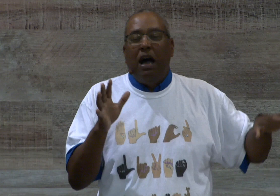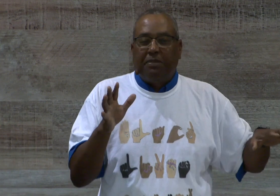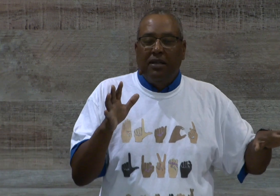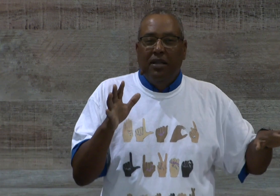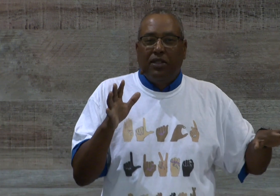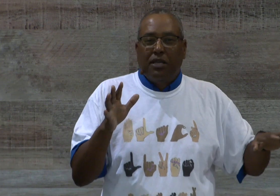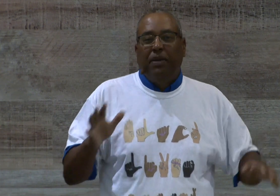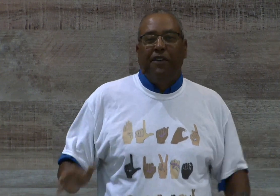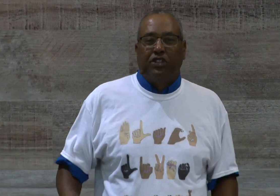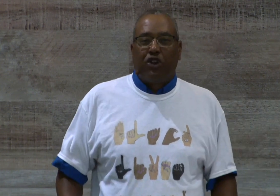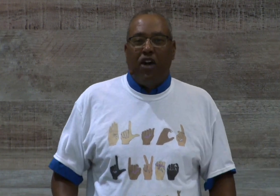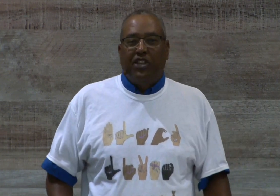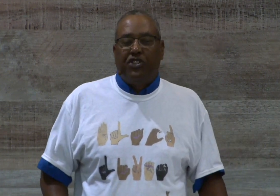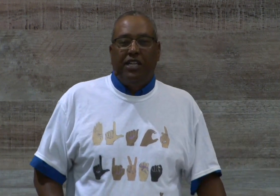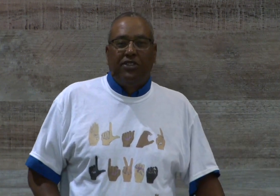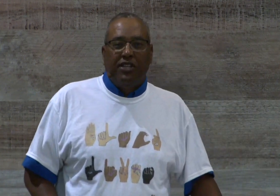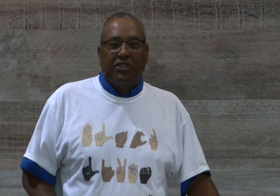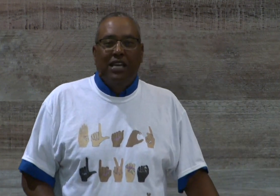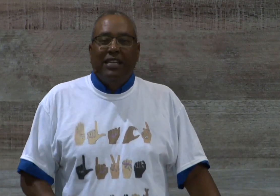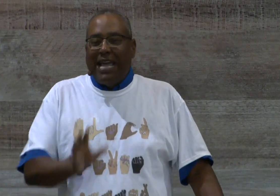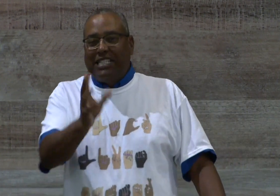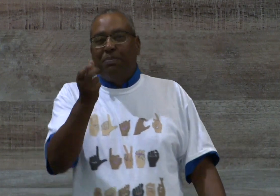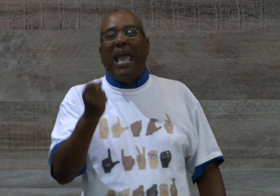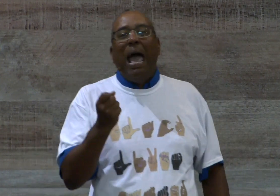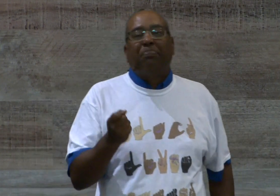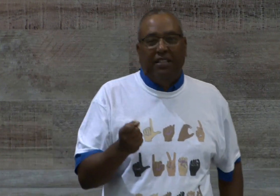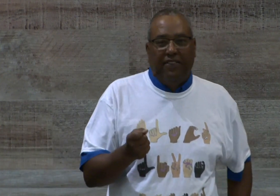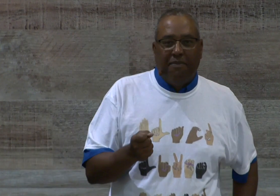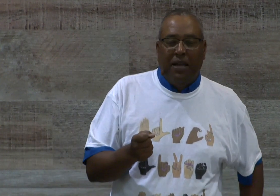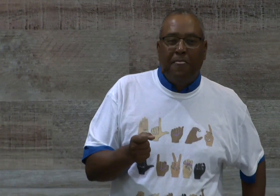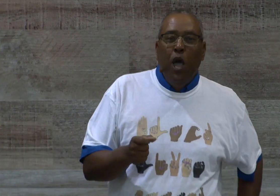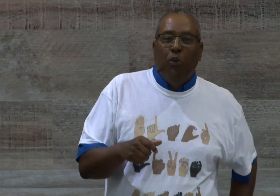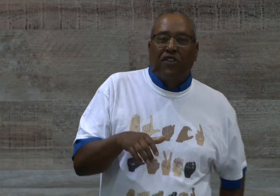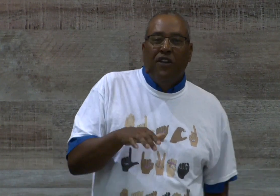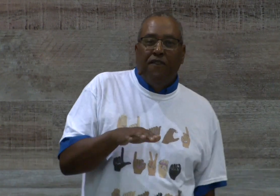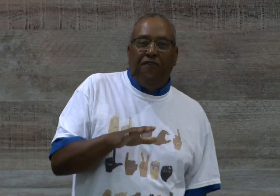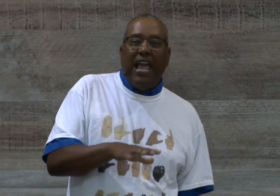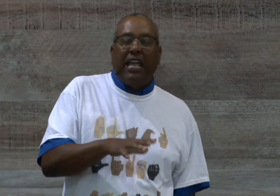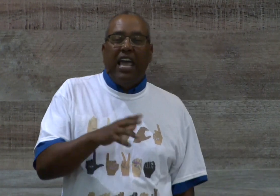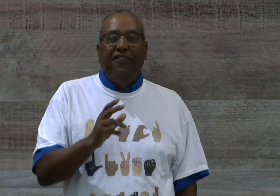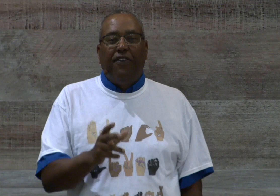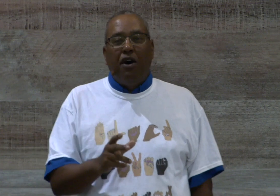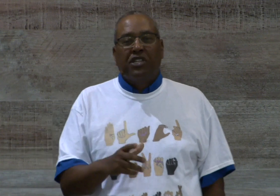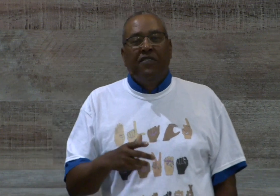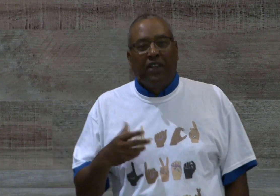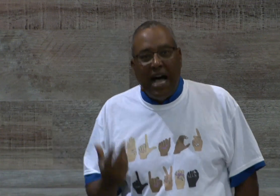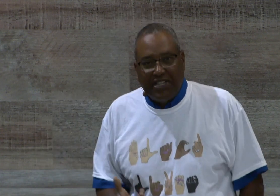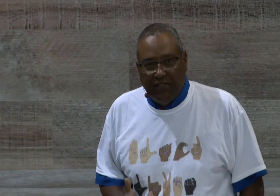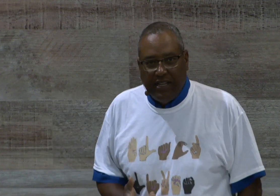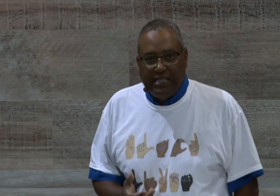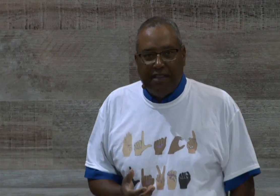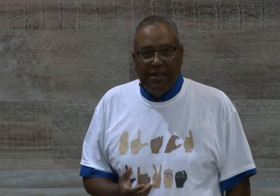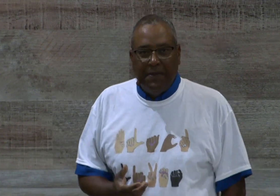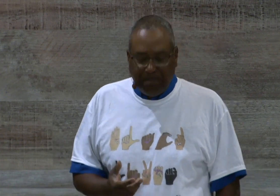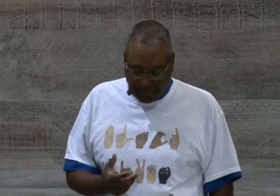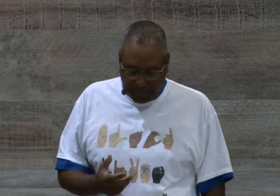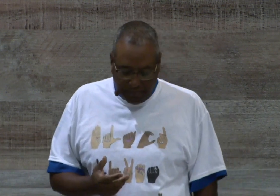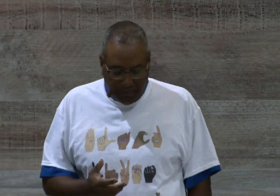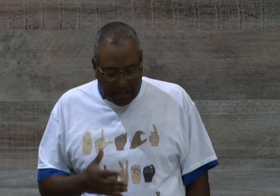the believers in Christ Jesus. Takes them captive, amen, with fake and false philosophies, amen? And